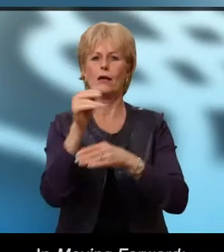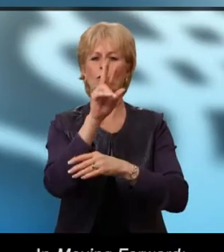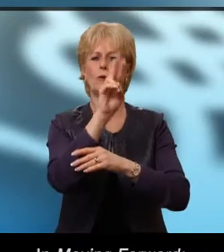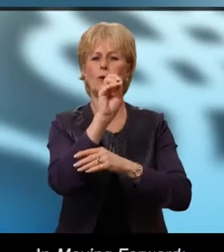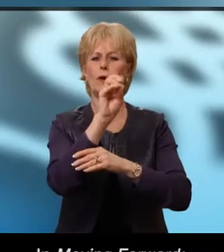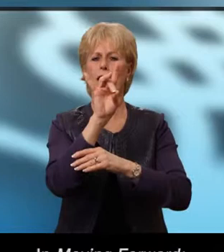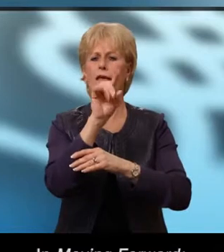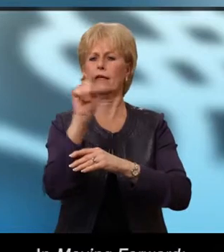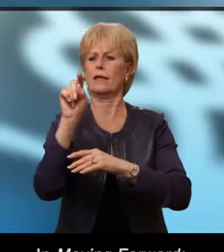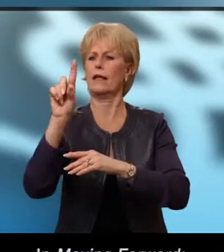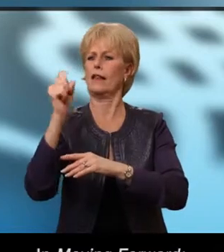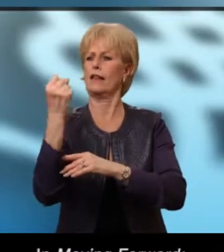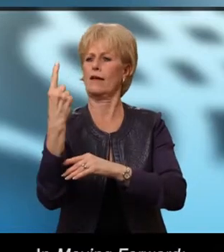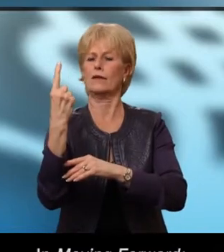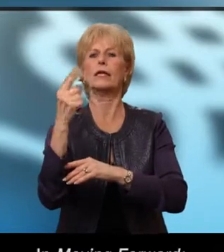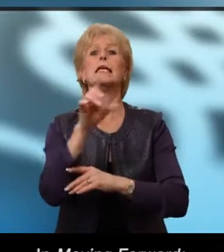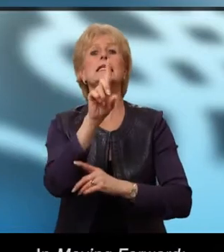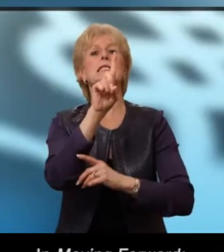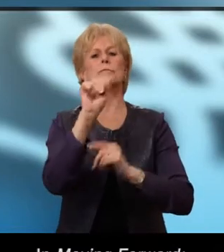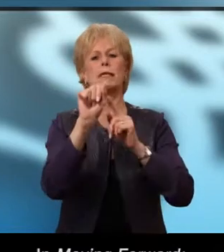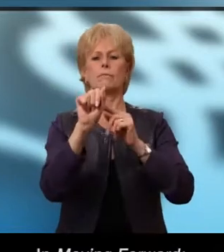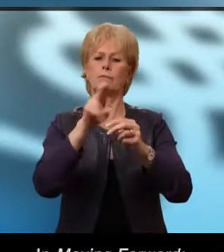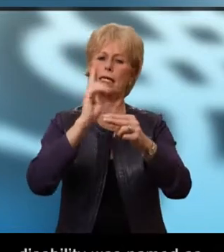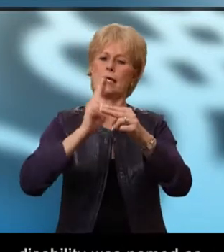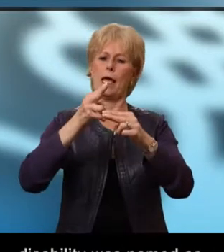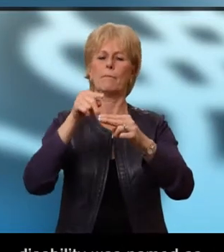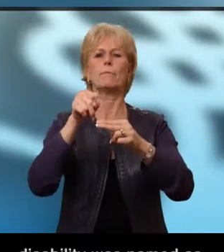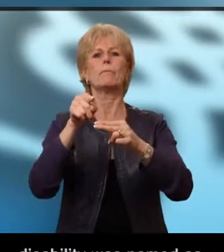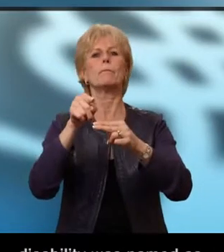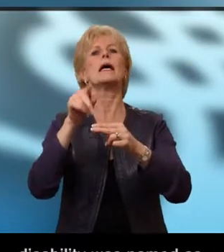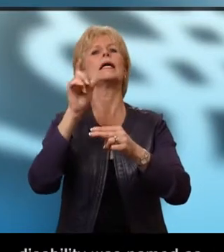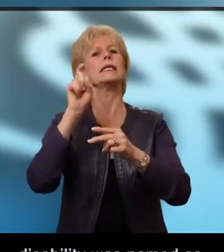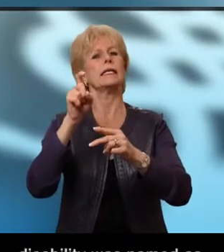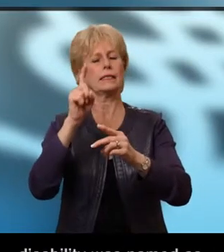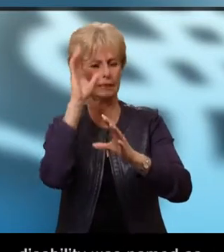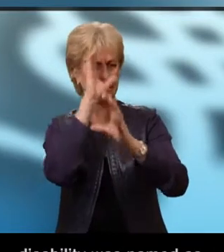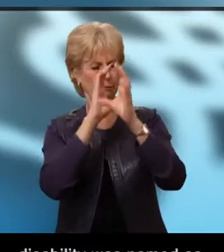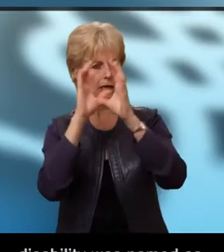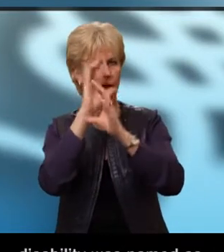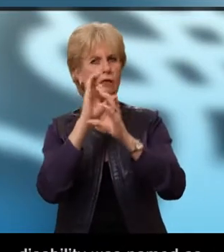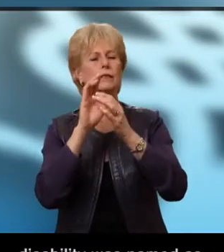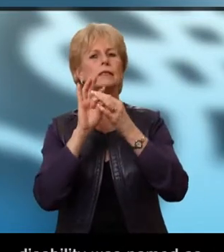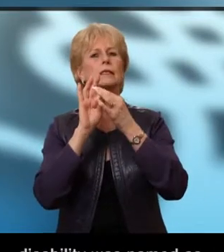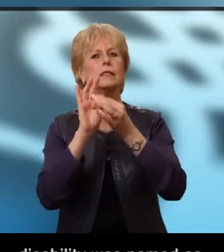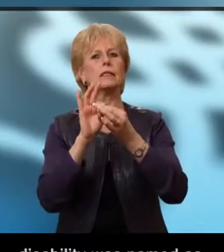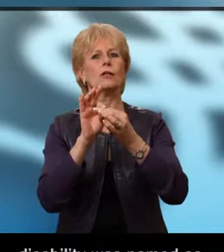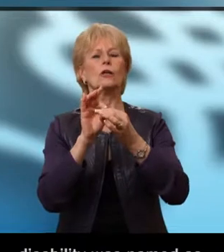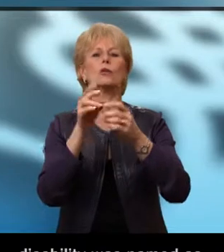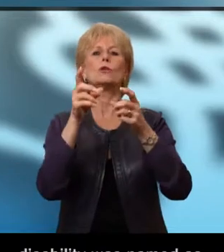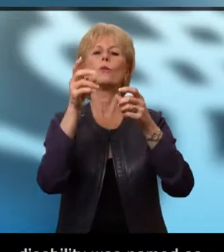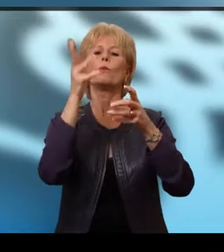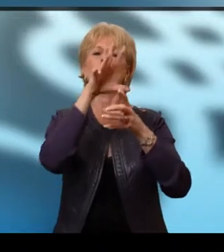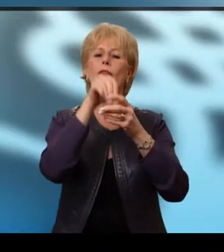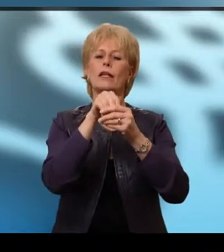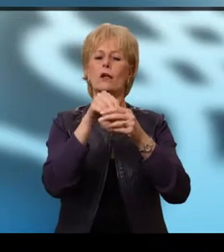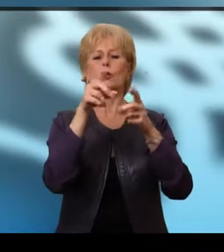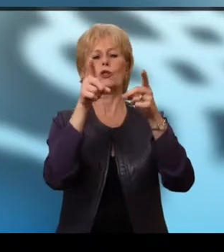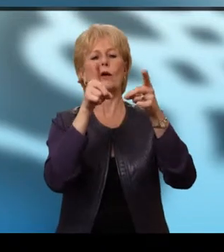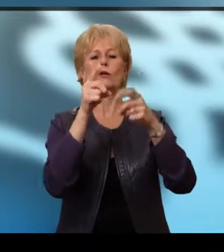2008-11, disability was named as a new area of exploration within Direction 3,